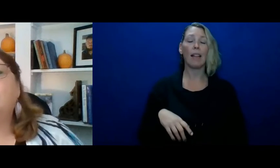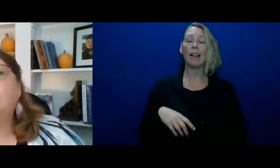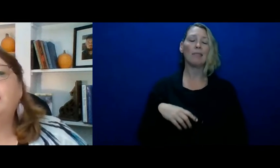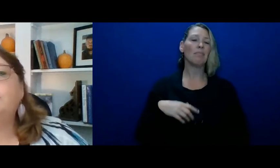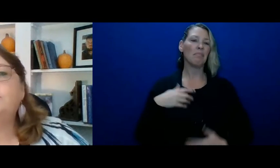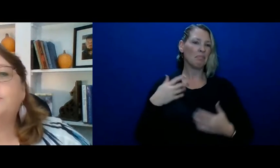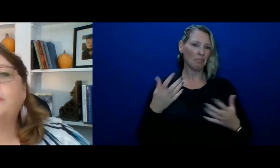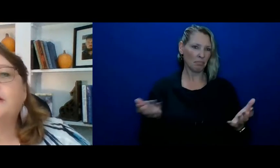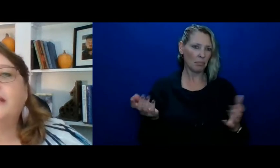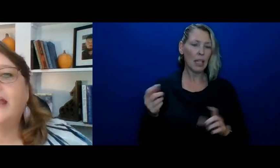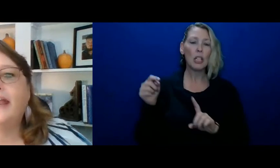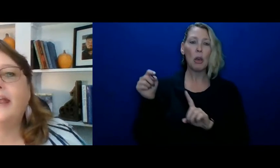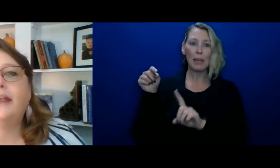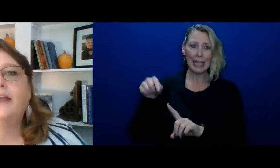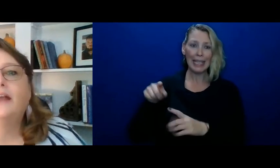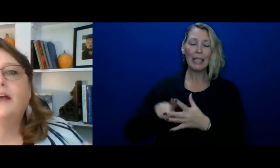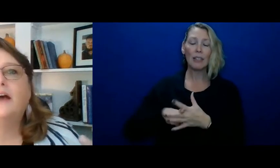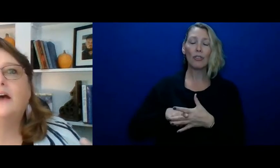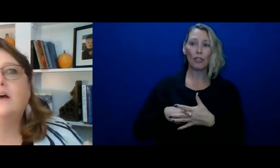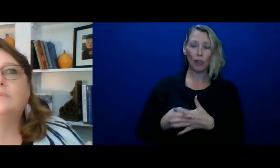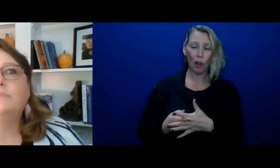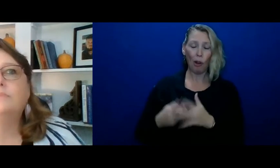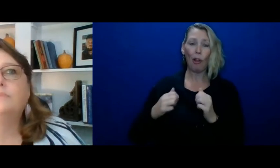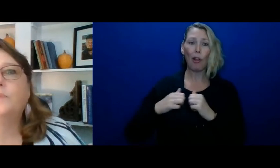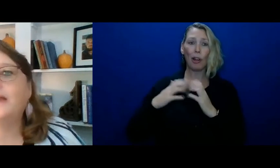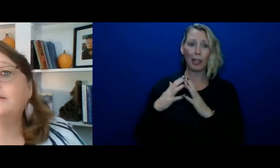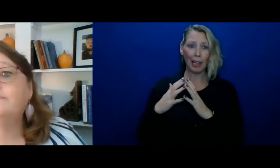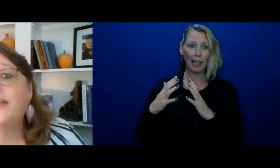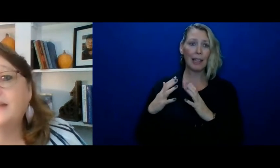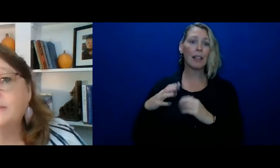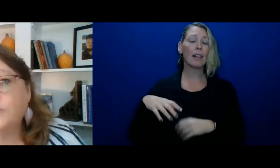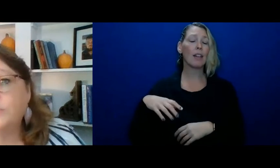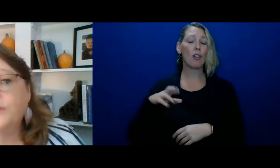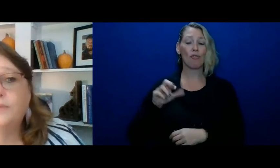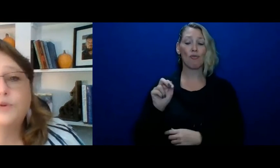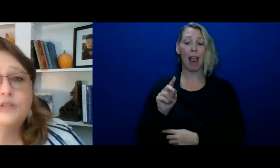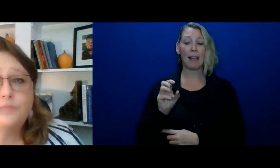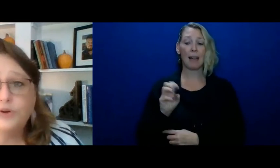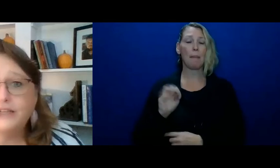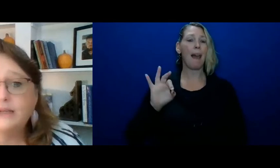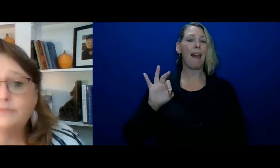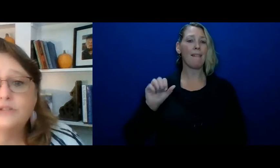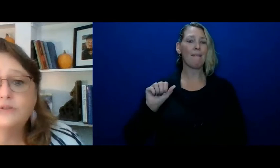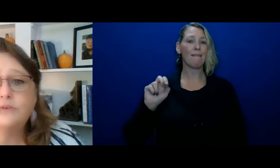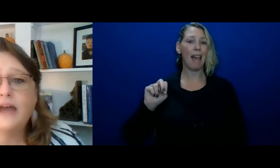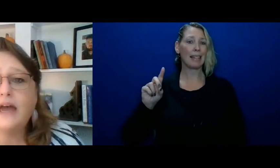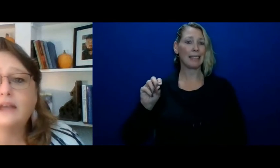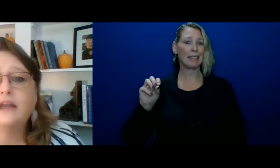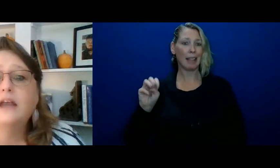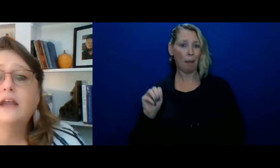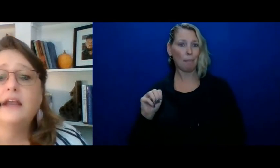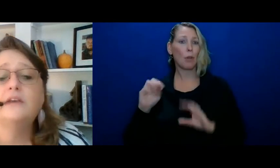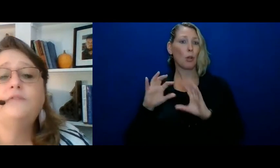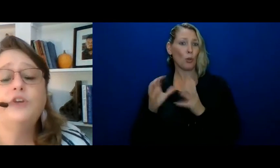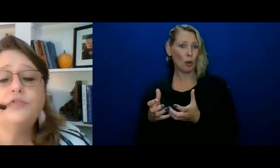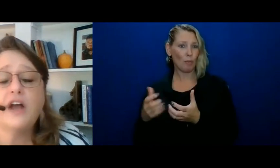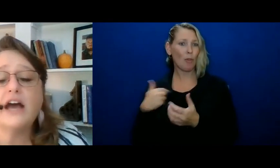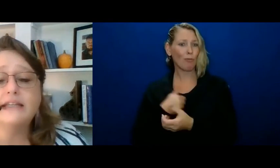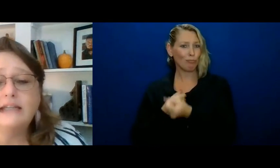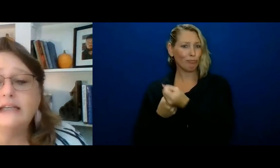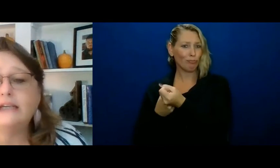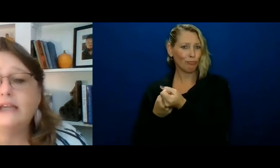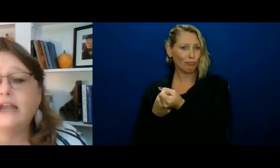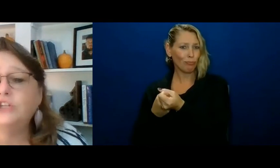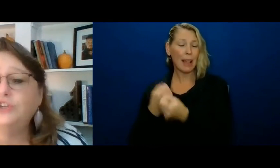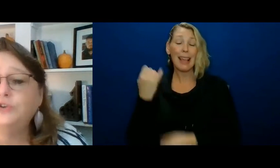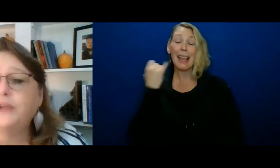so he started a um random fandom group and we're supporting him to do that if you've